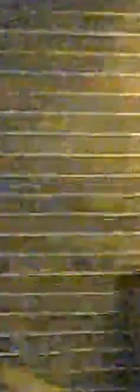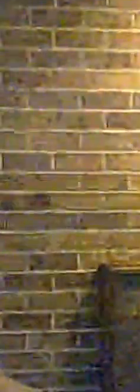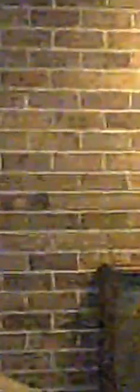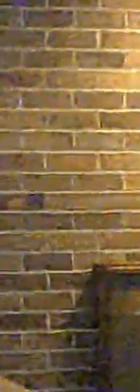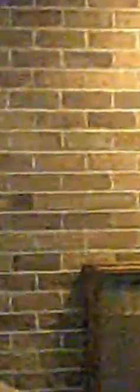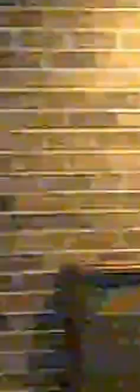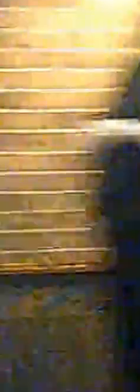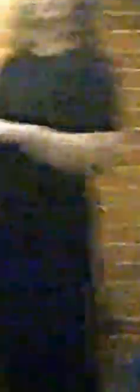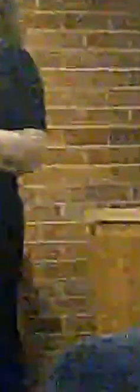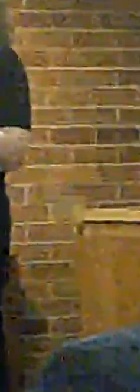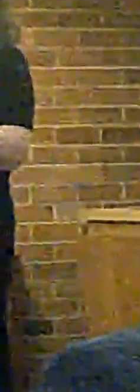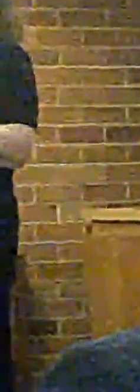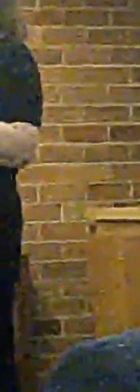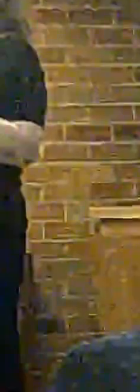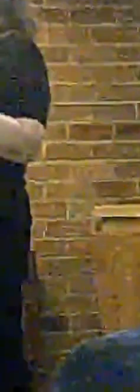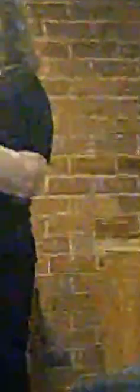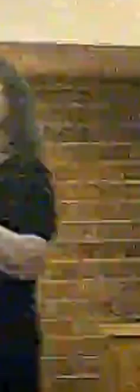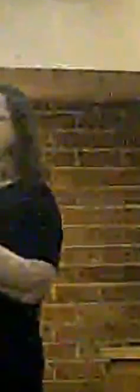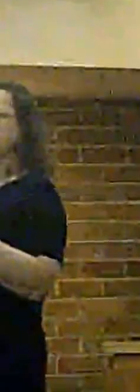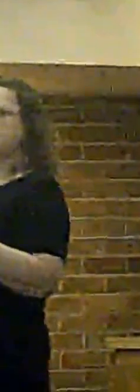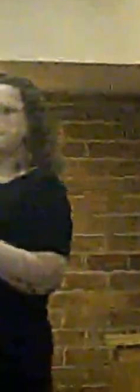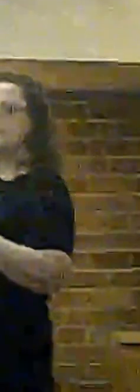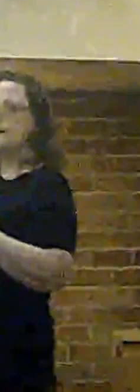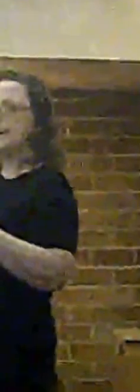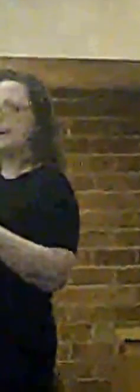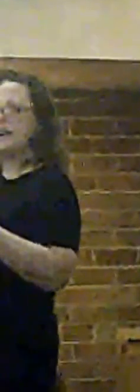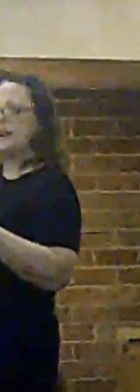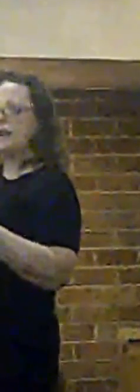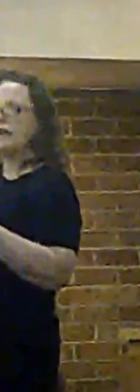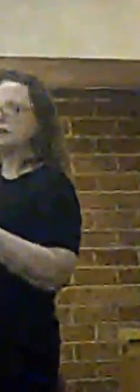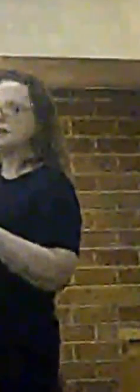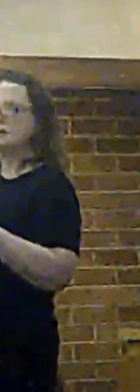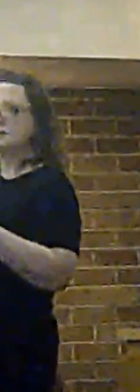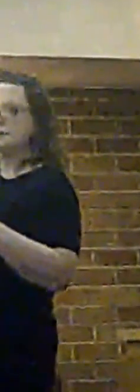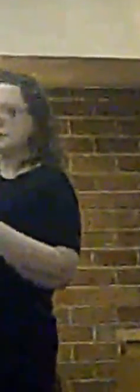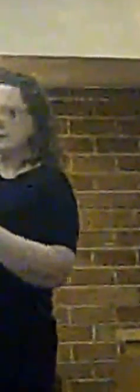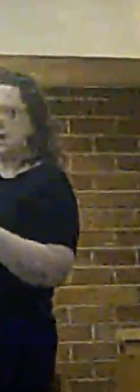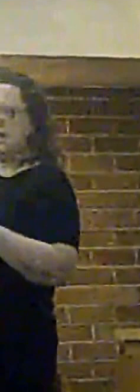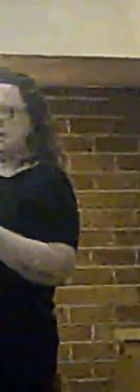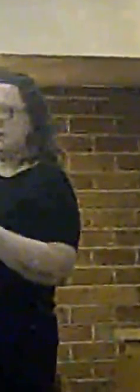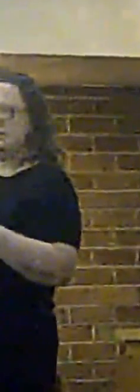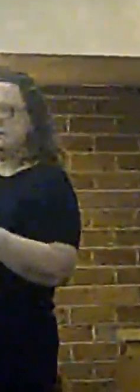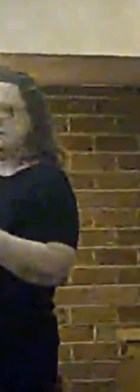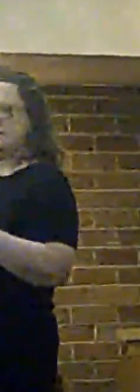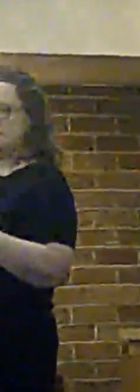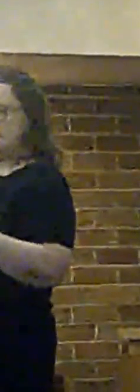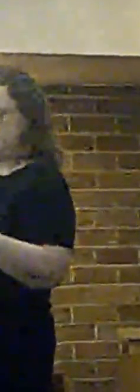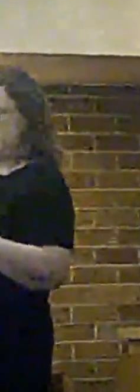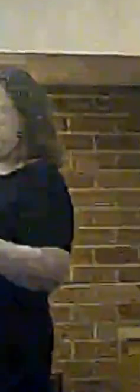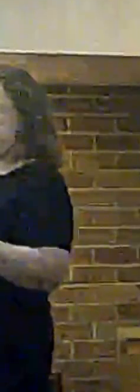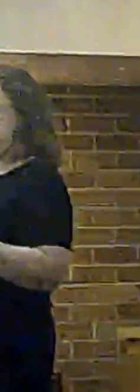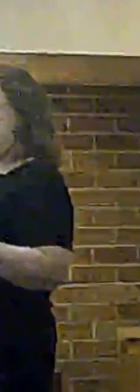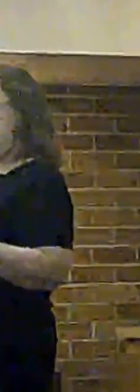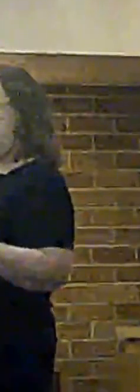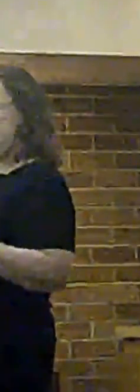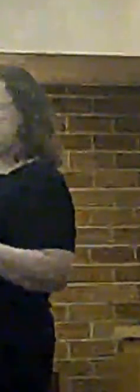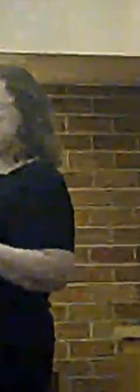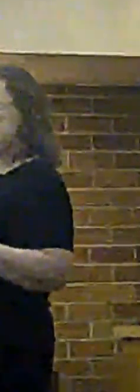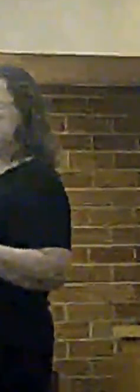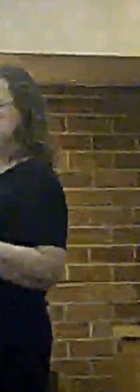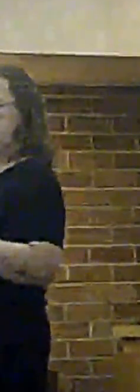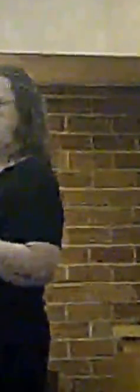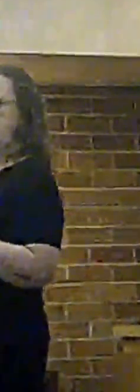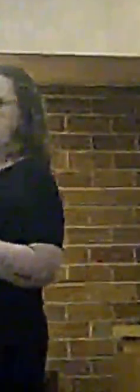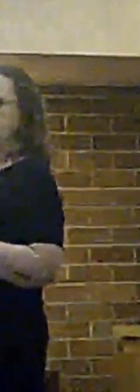The Punt Lane site has only been suggested since we started the public consultation. But, you know... So you didn't do your research project.